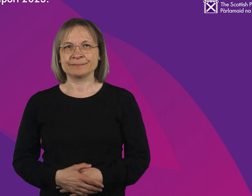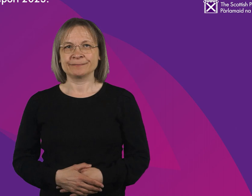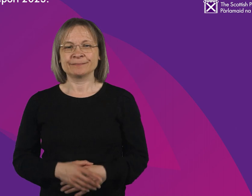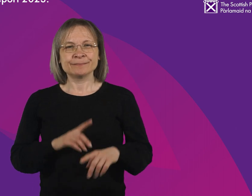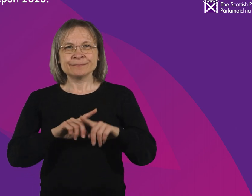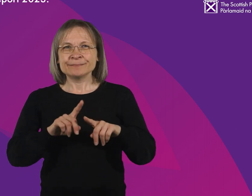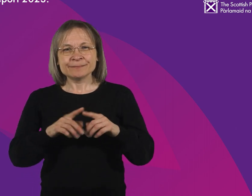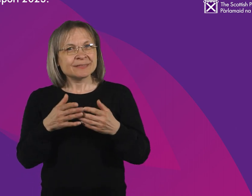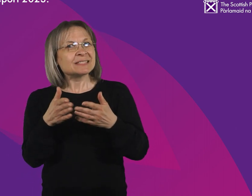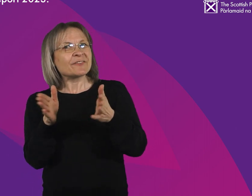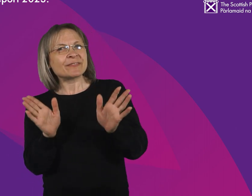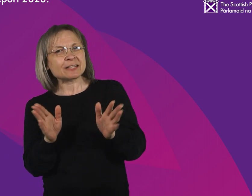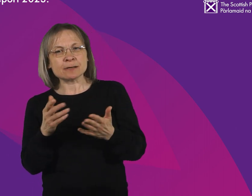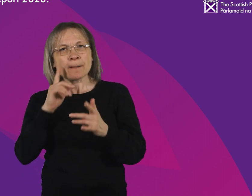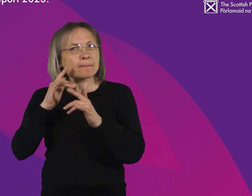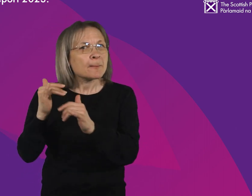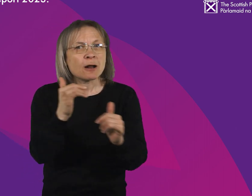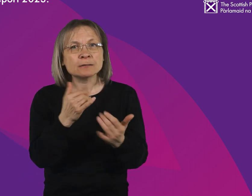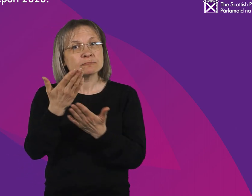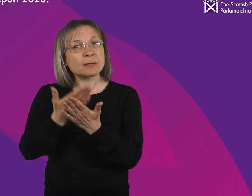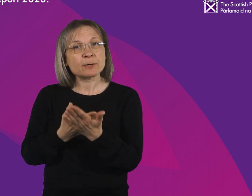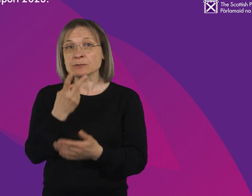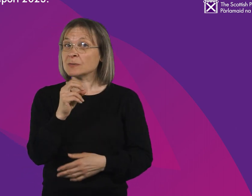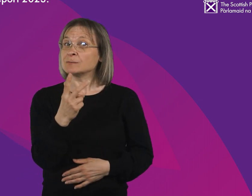Diversity Monitoring Report 2023 Summary